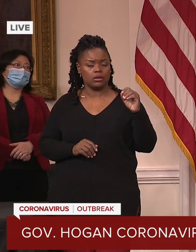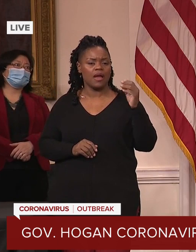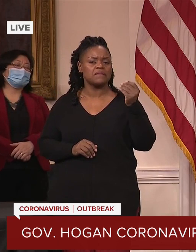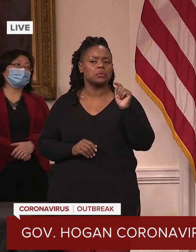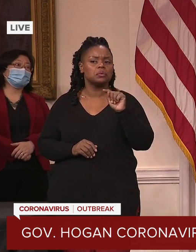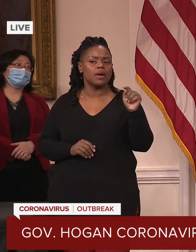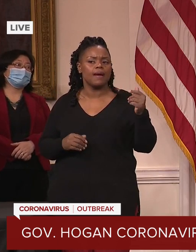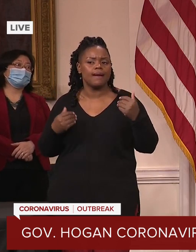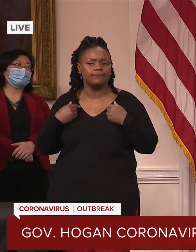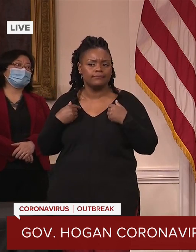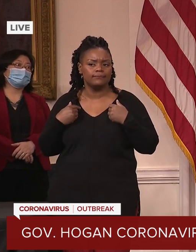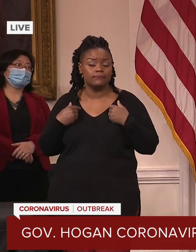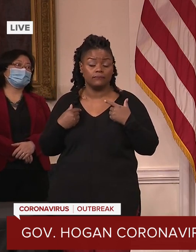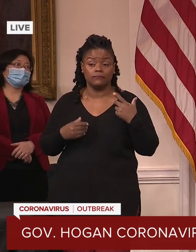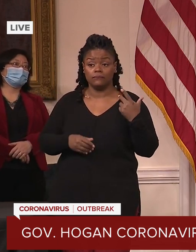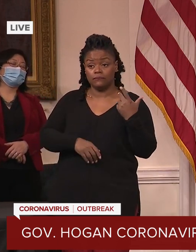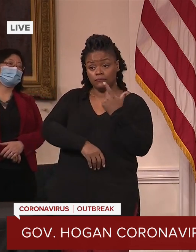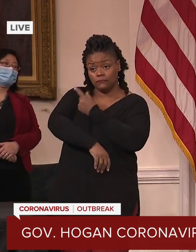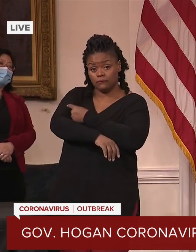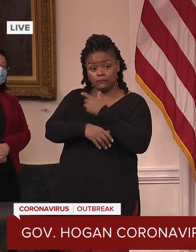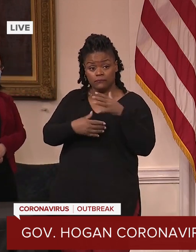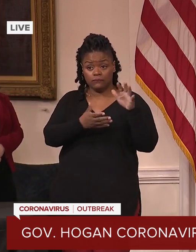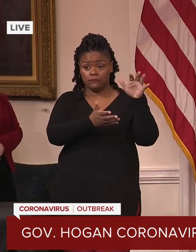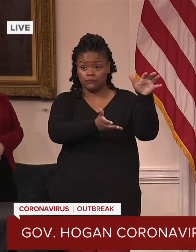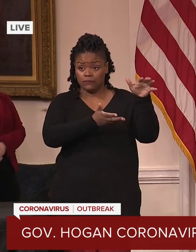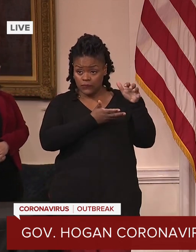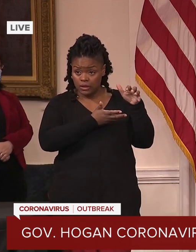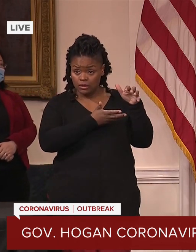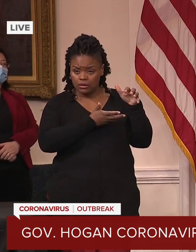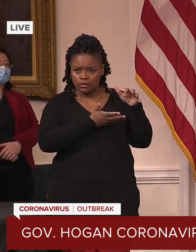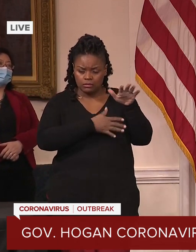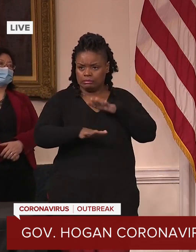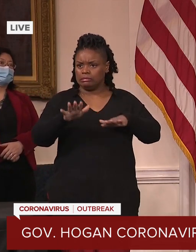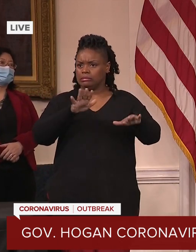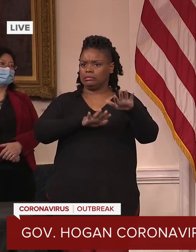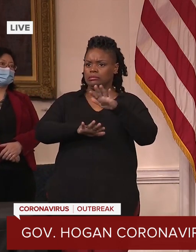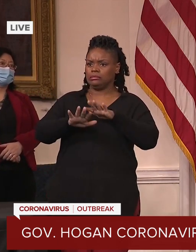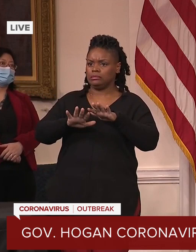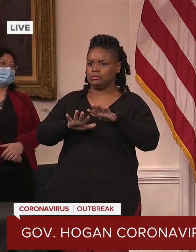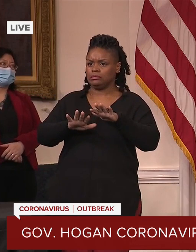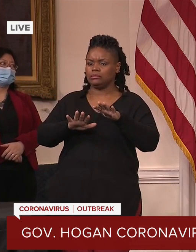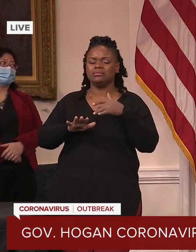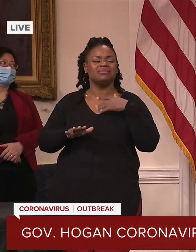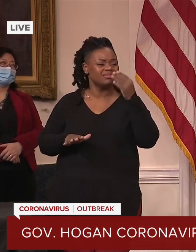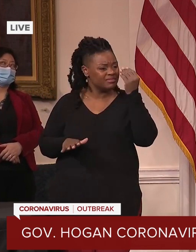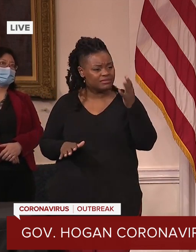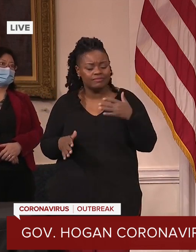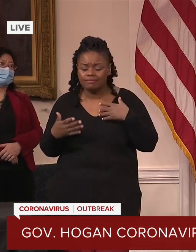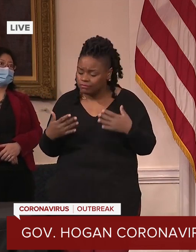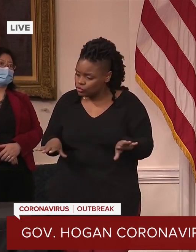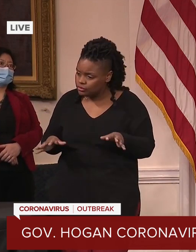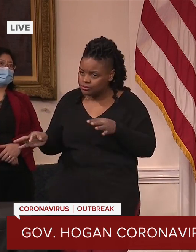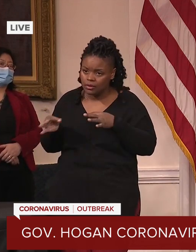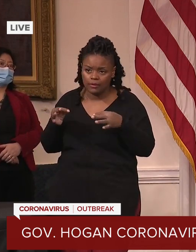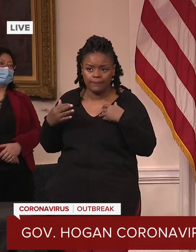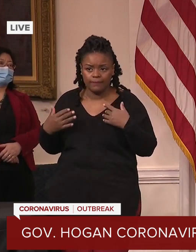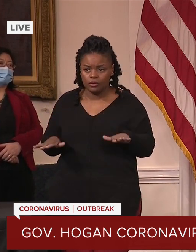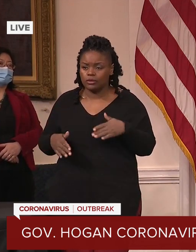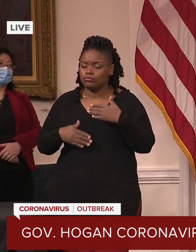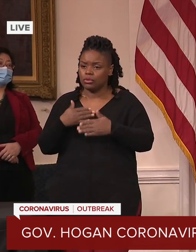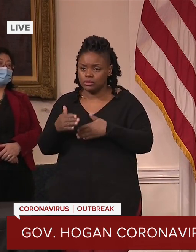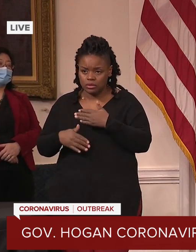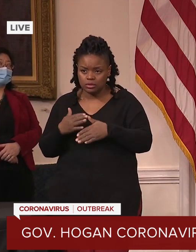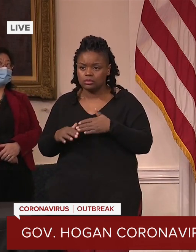doses kind of just drop on them all of a sudden. Well, I explained that earlier. That's the way the process works. mean, I heard,